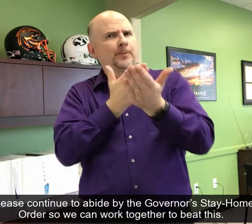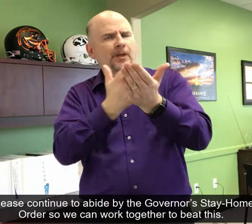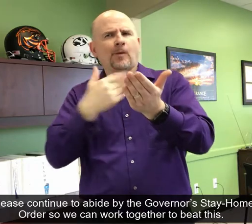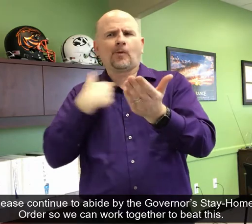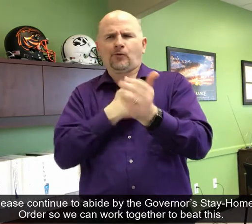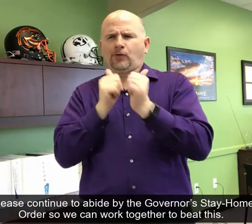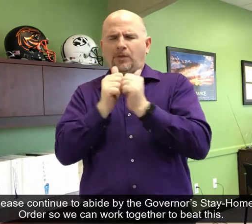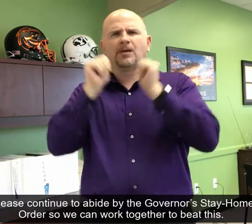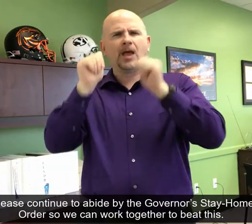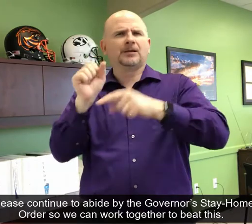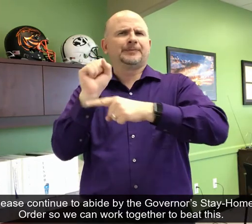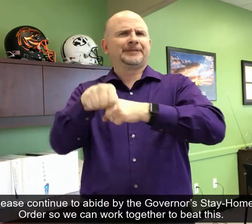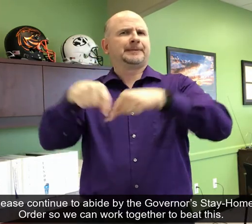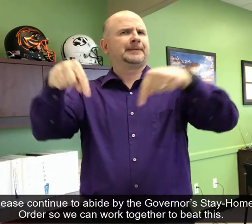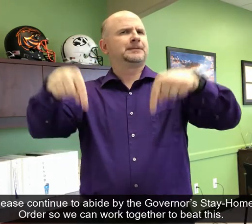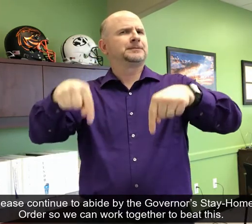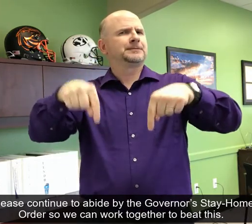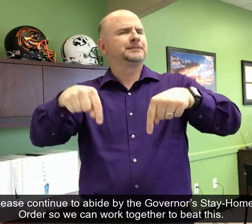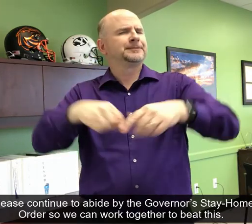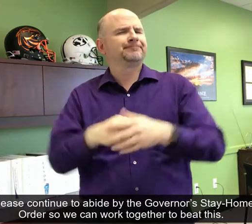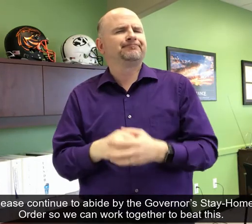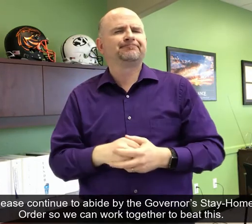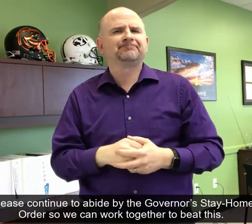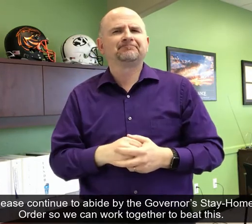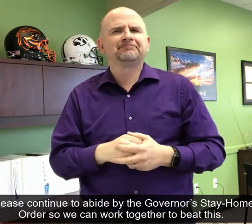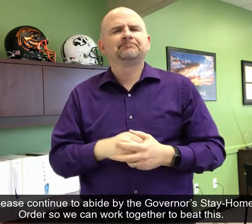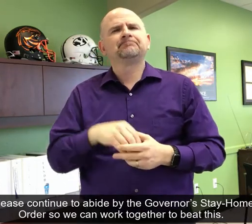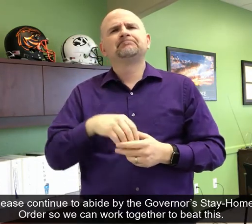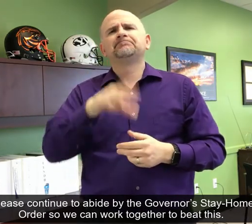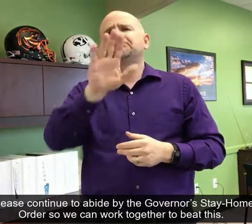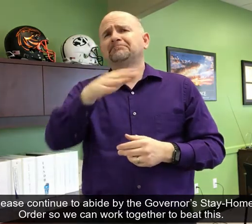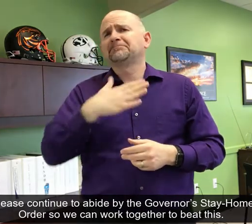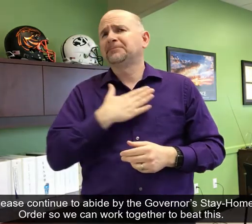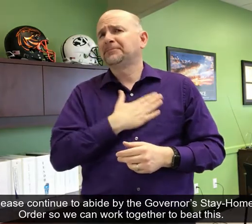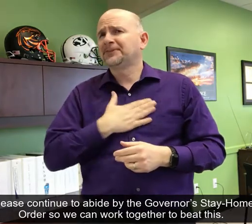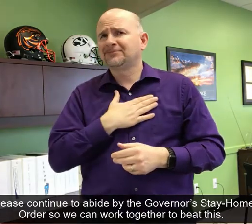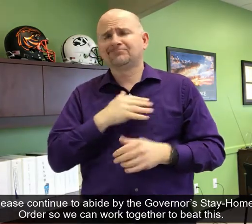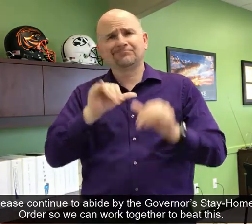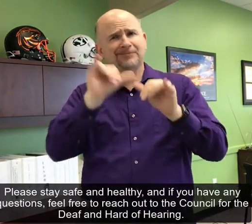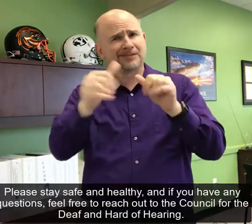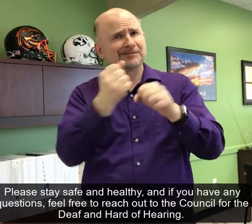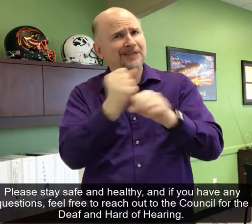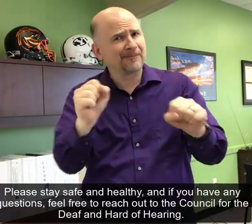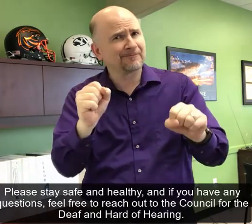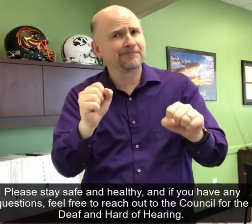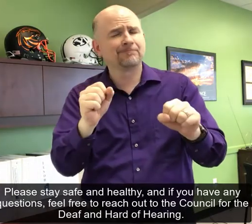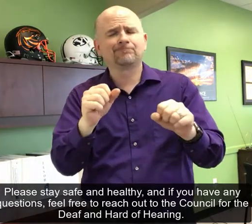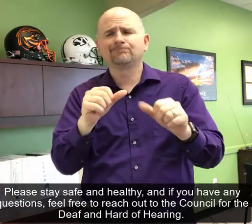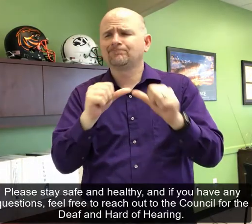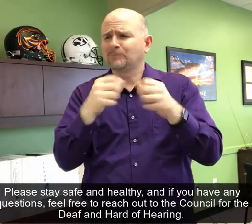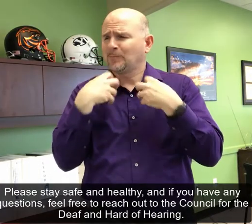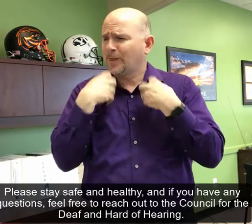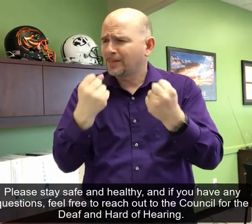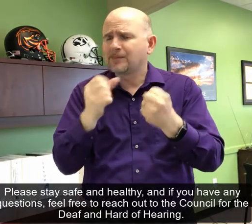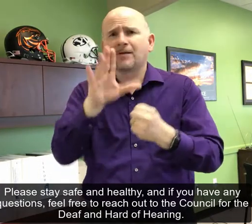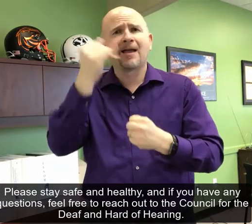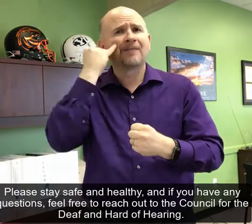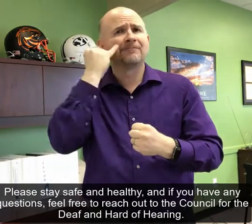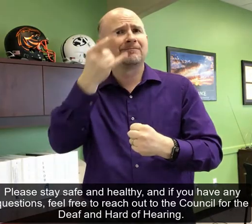the governor's stay-home order so we can work together to beat this. Please stay safe and healthy, and if you have any questions,